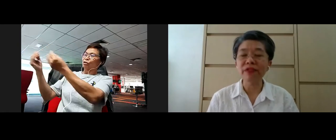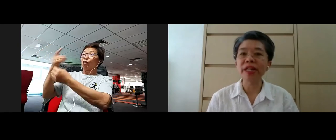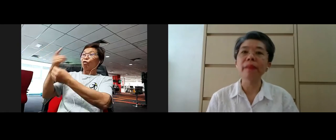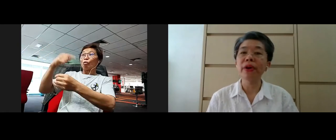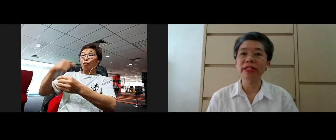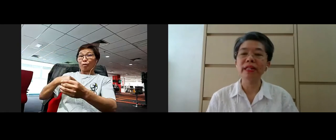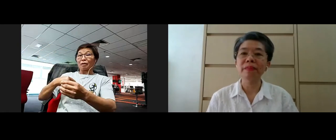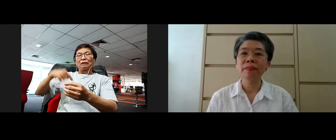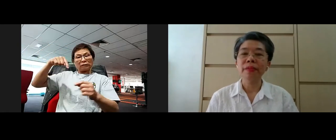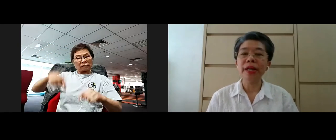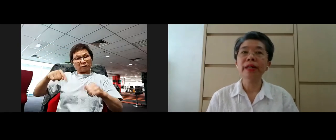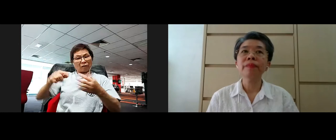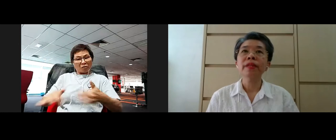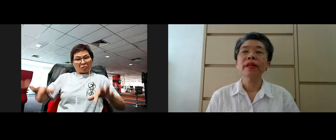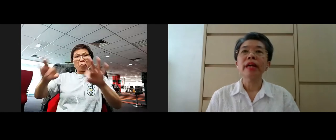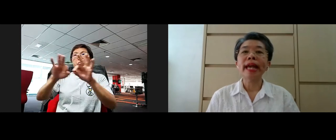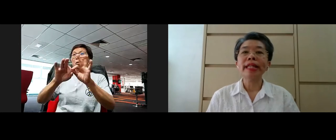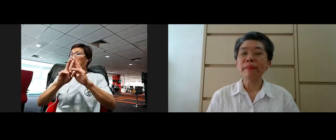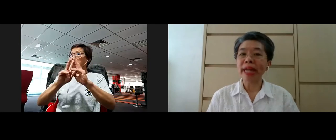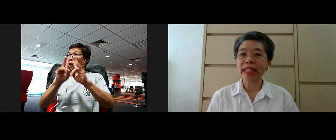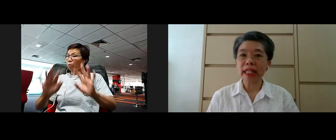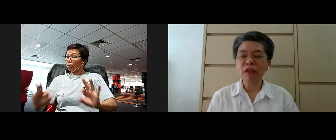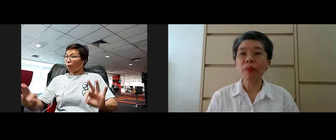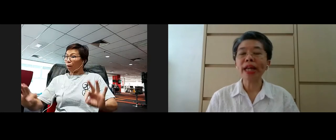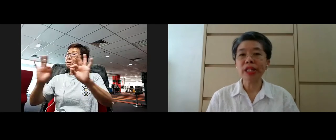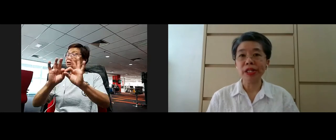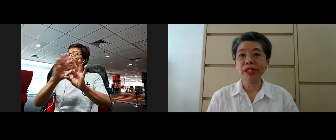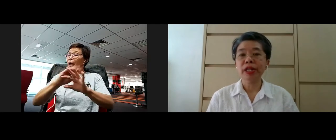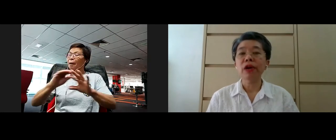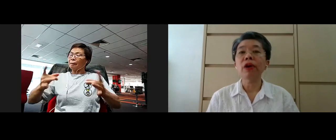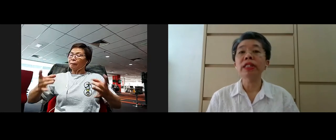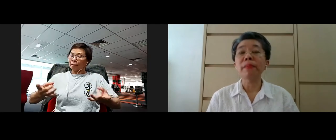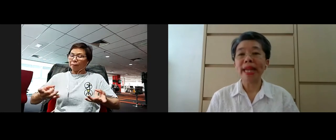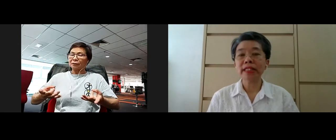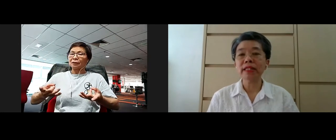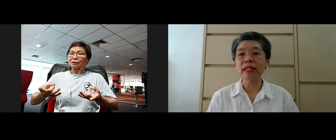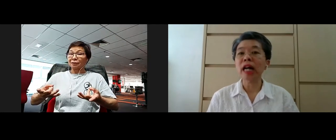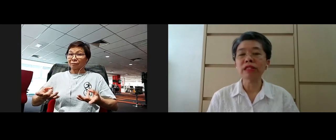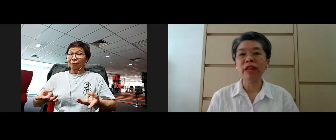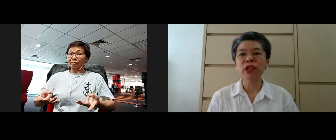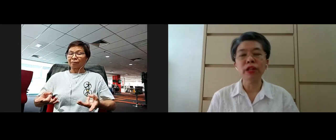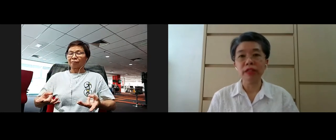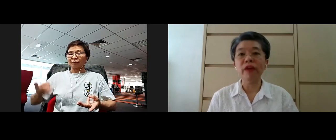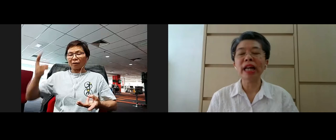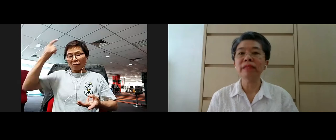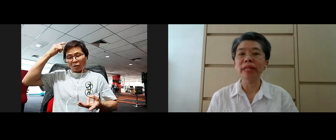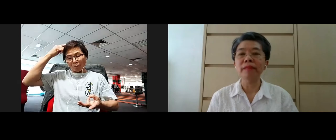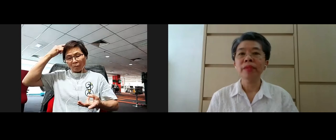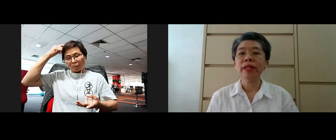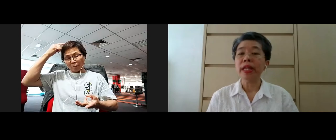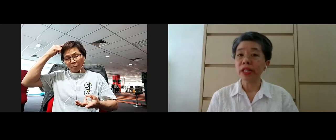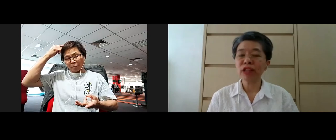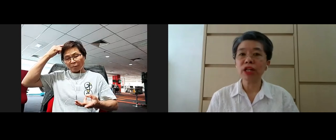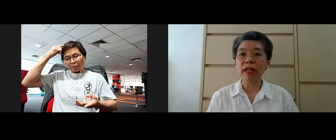very important. And the meditative practice or the mental cultivation or development